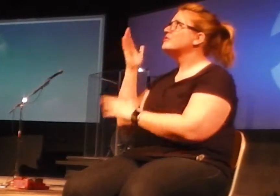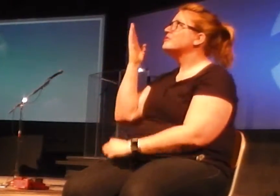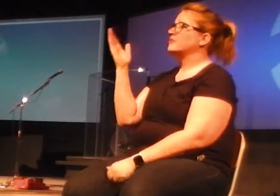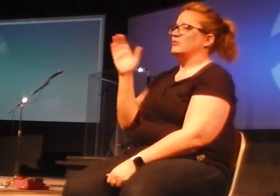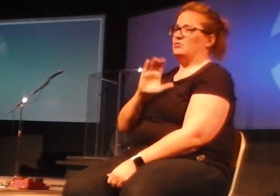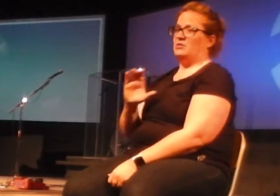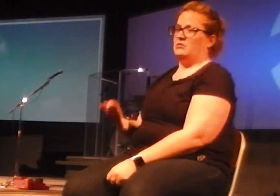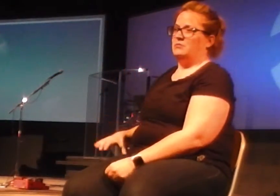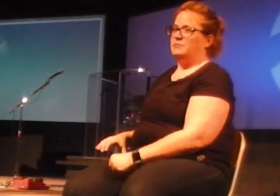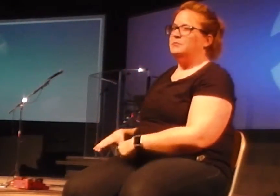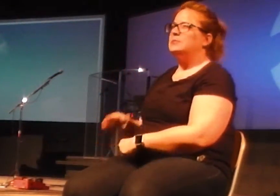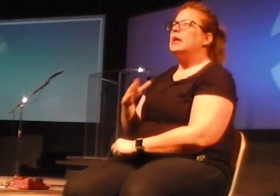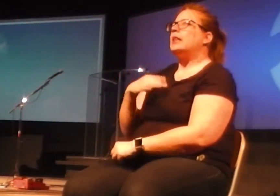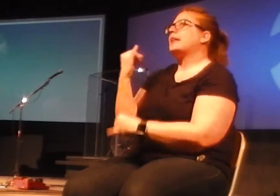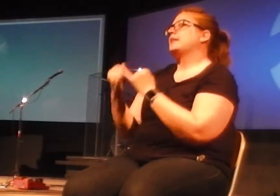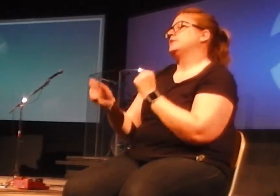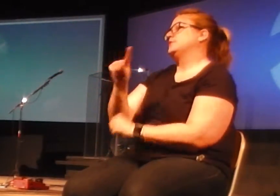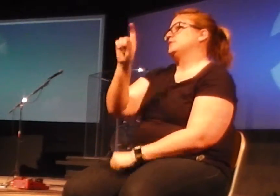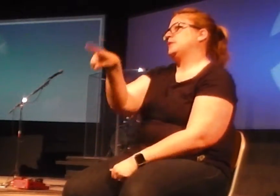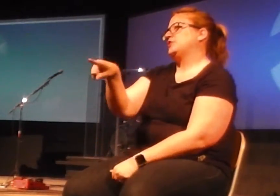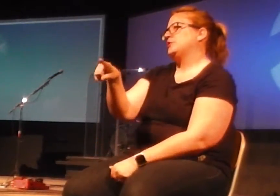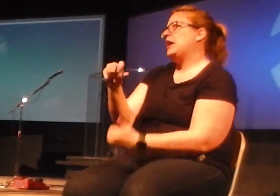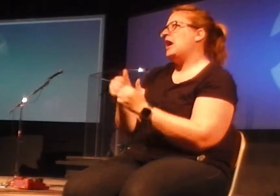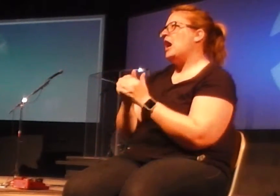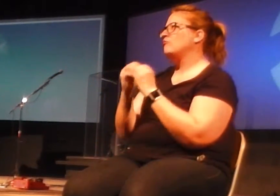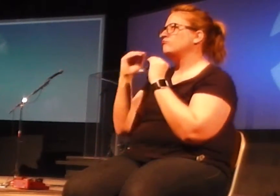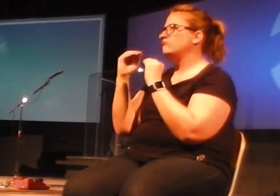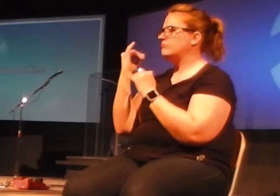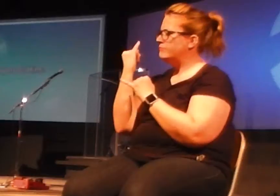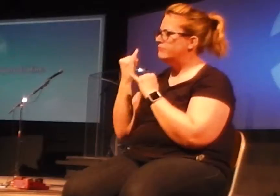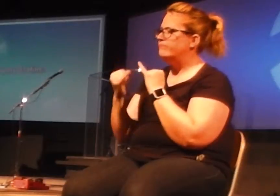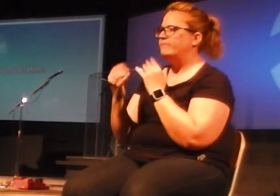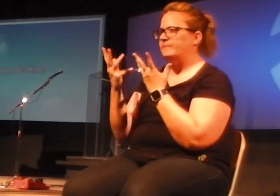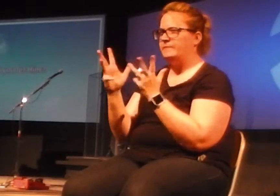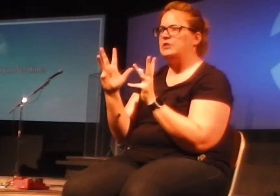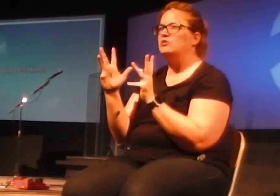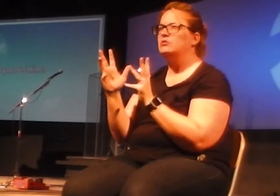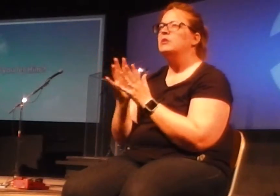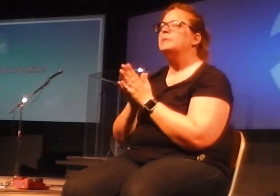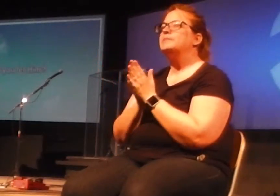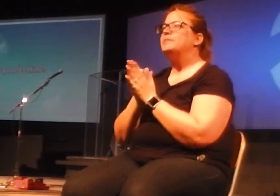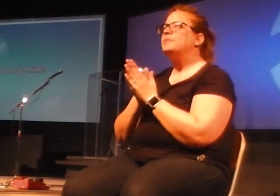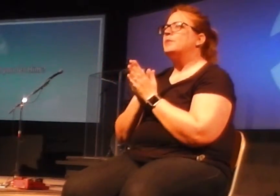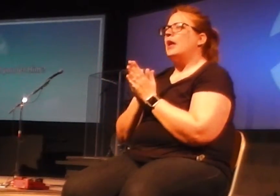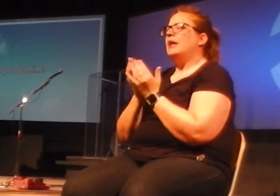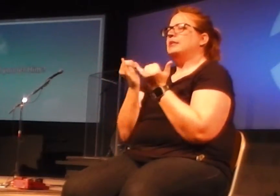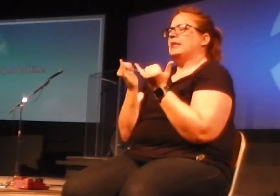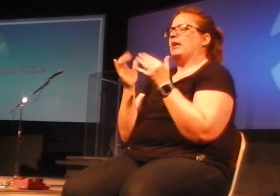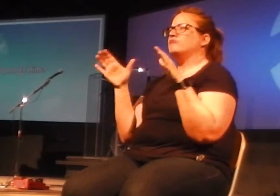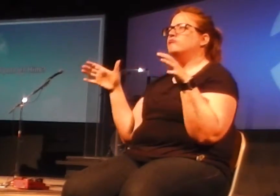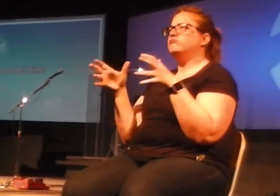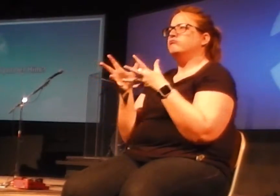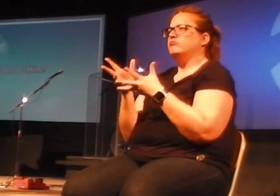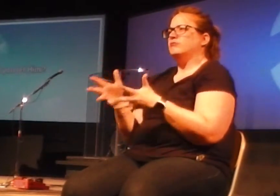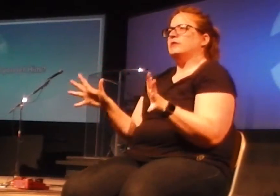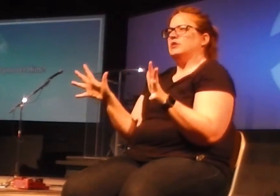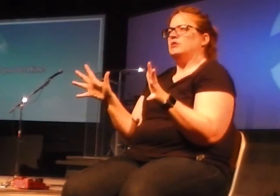here's the last question. Here's kind of how I want to wrap up this series and wrap up our time together. I just want to ask the question,